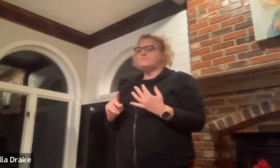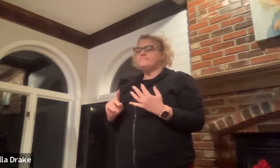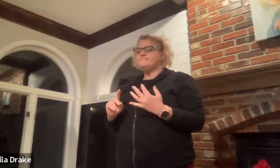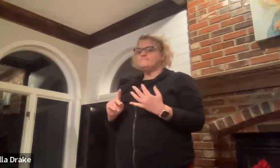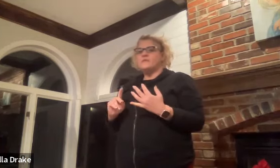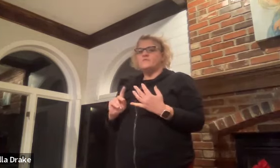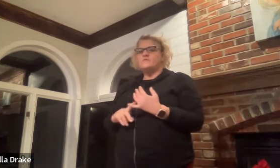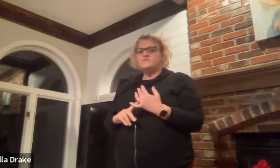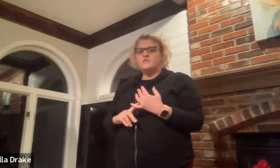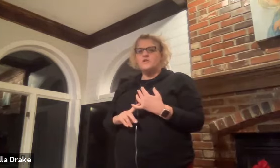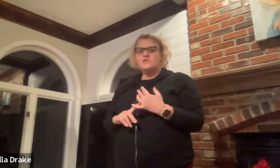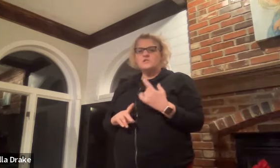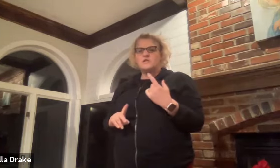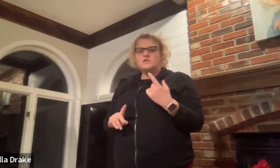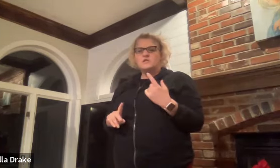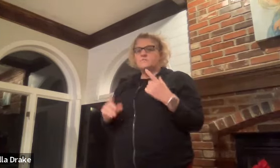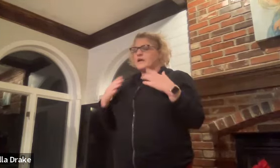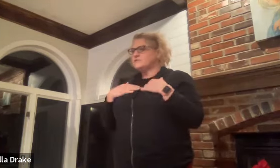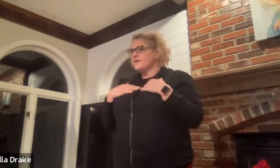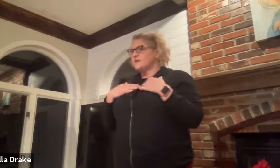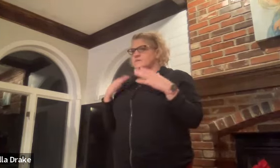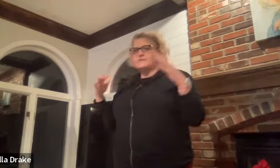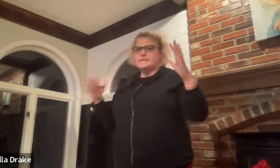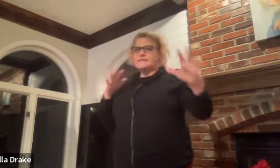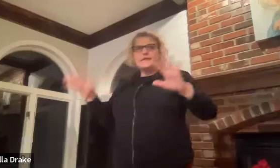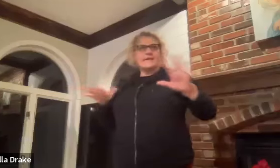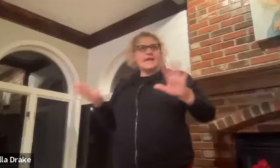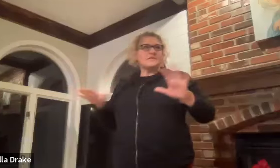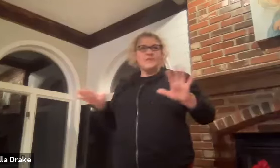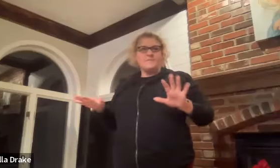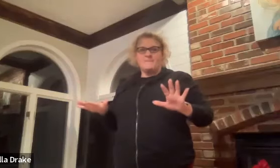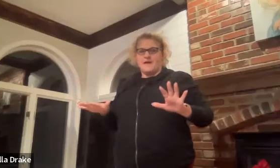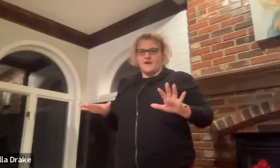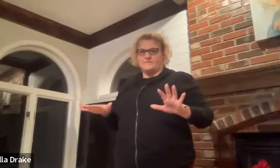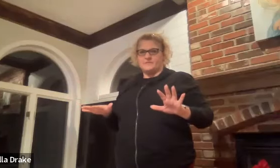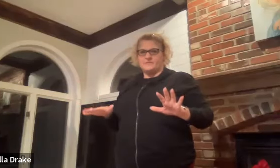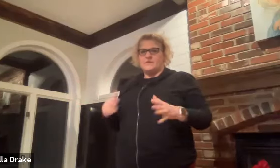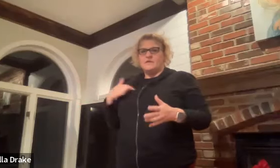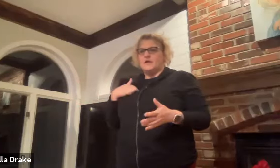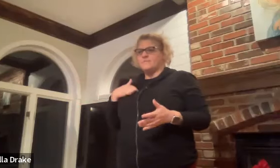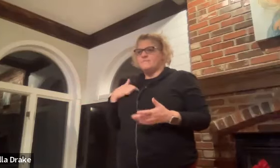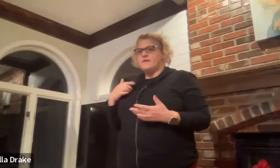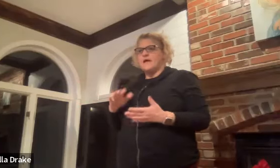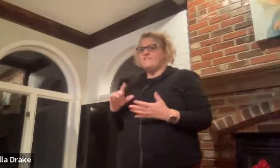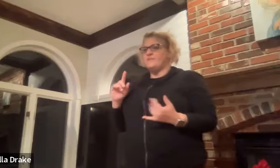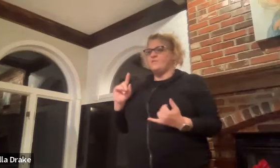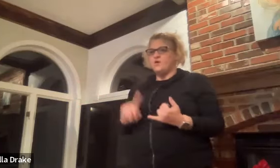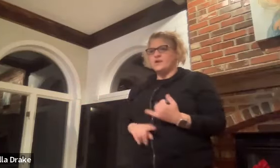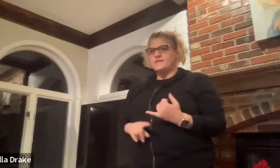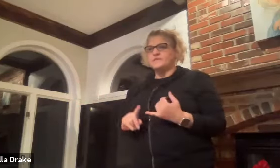um first of all i just wanted to like kind of explain my background um i've been working as